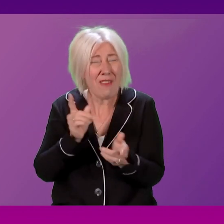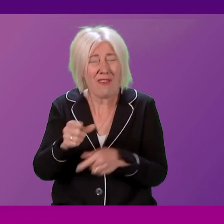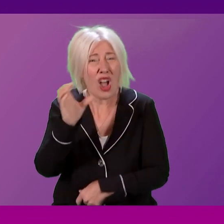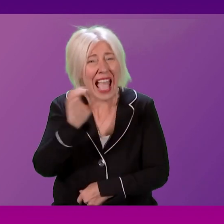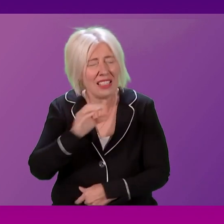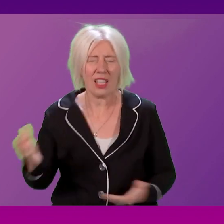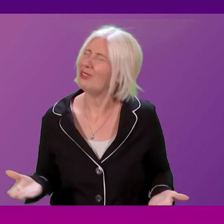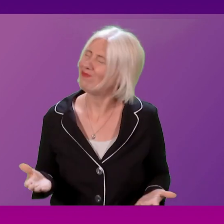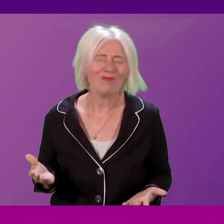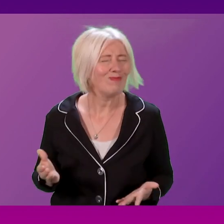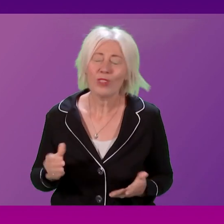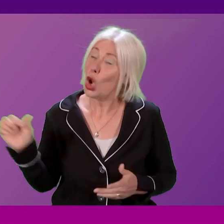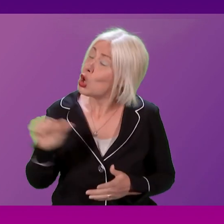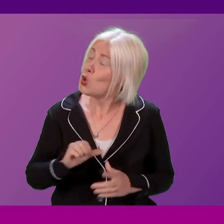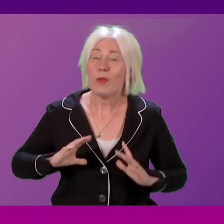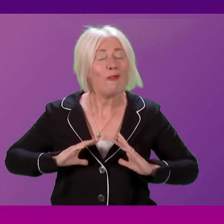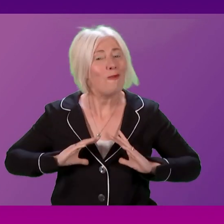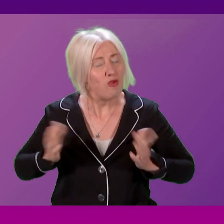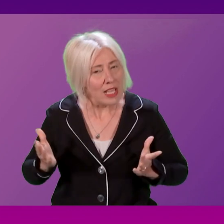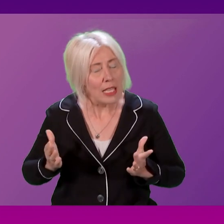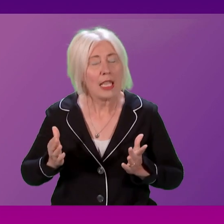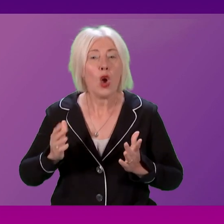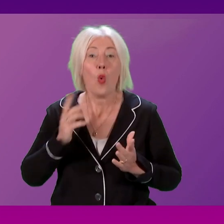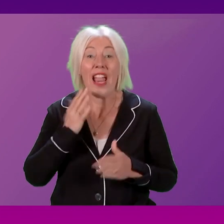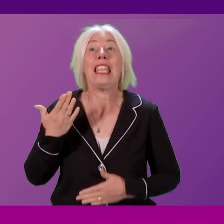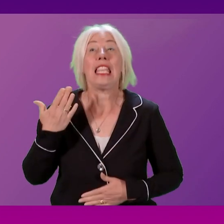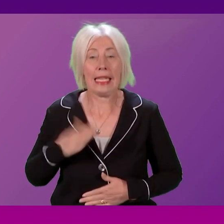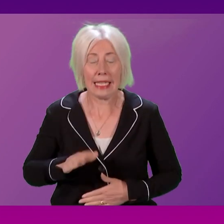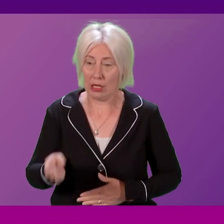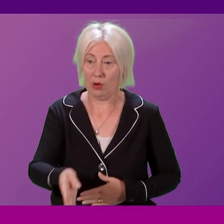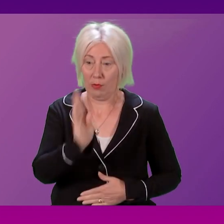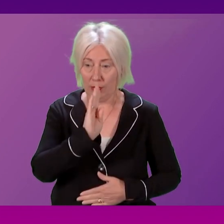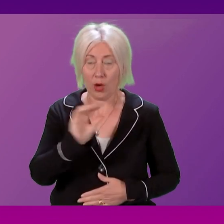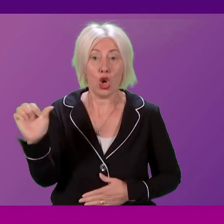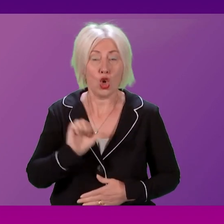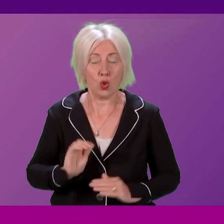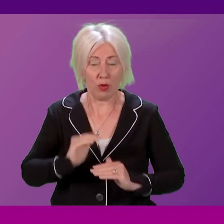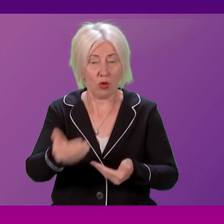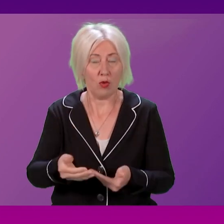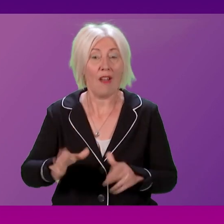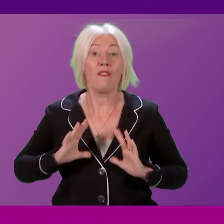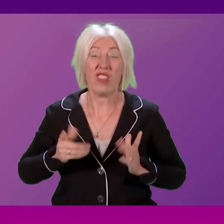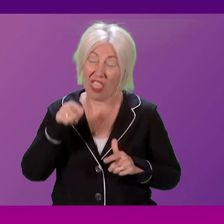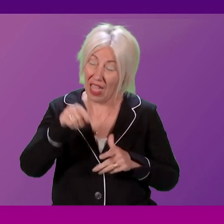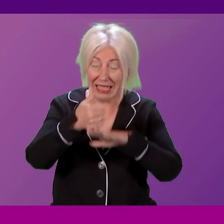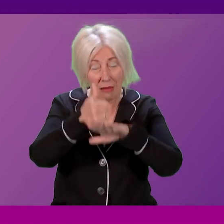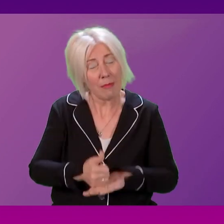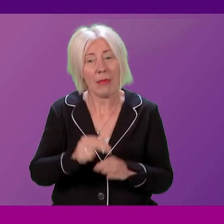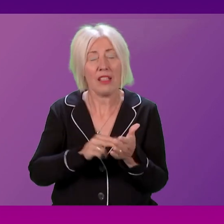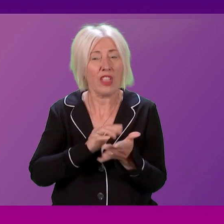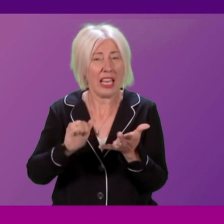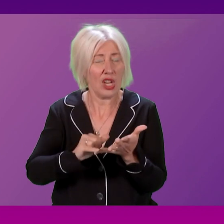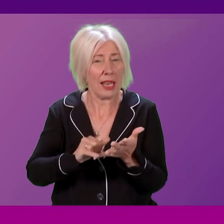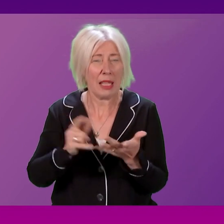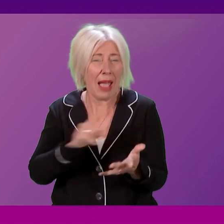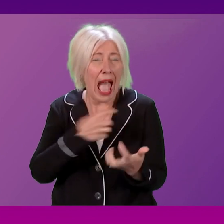free at the point of need. A founding principle of our NHS. How can the SNP have let it get so bad that